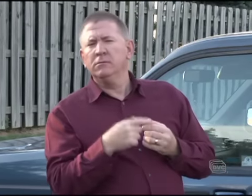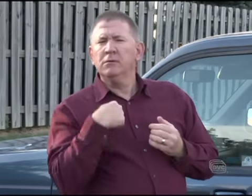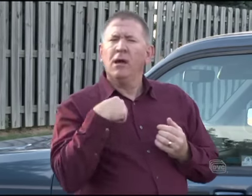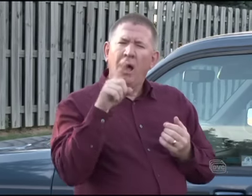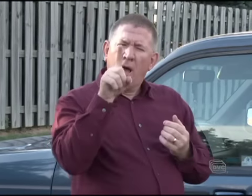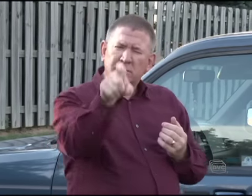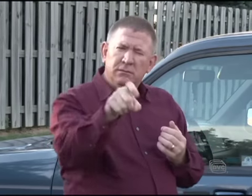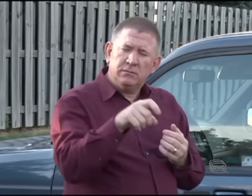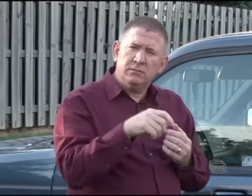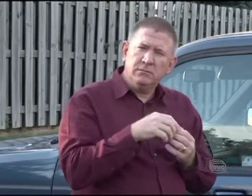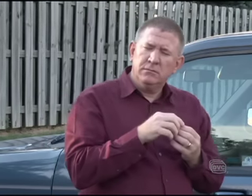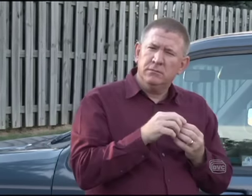I've got to ask you this.